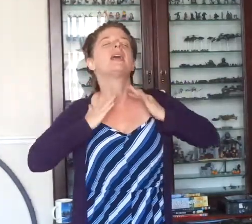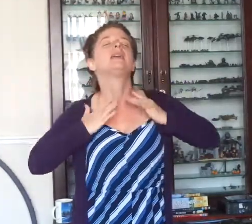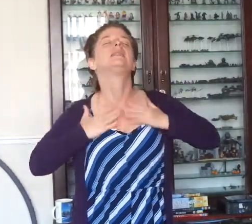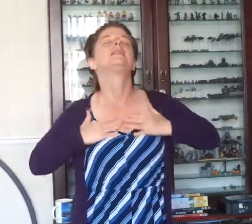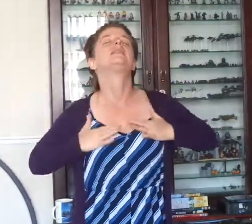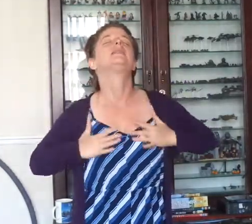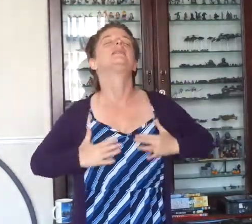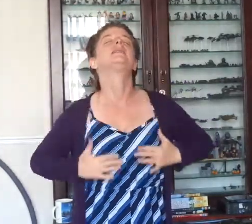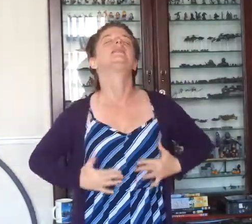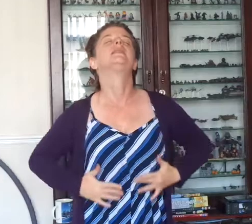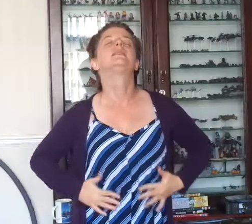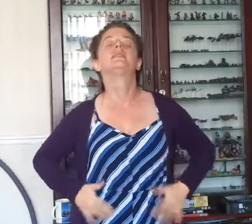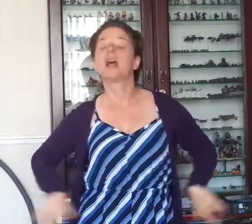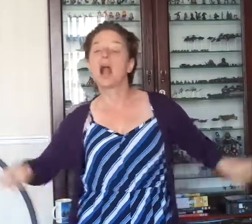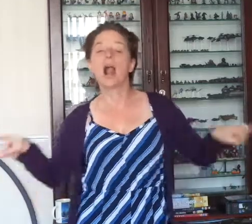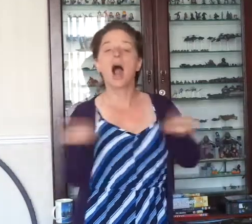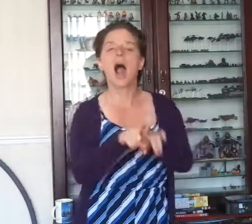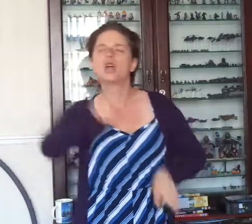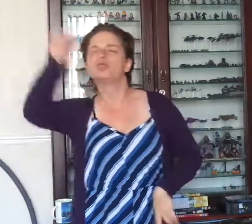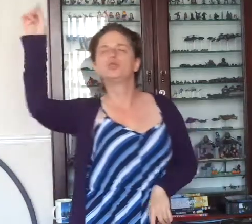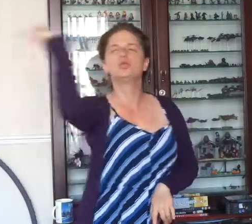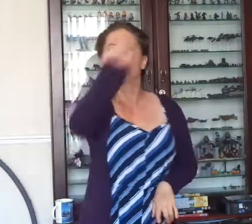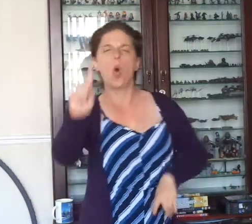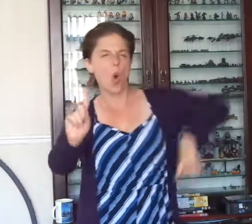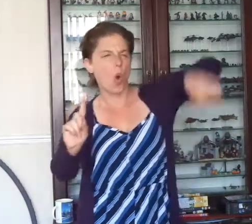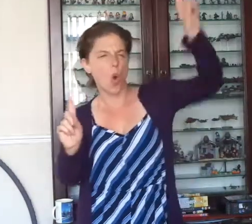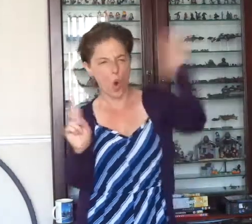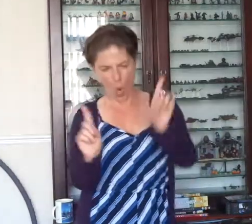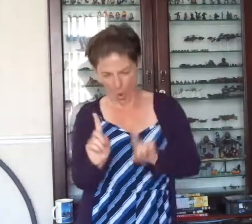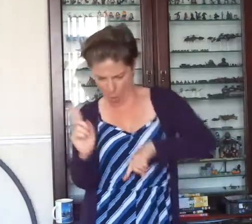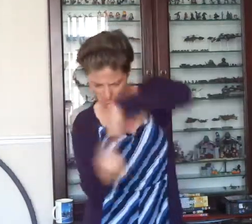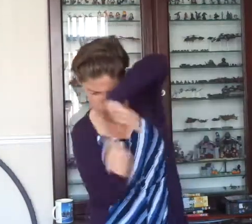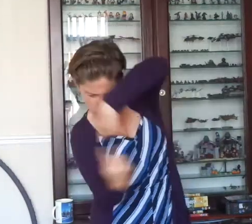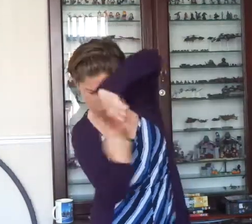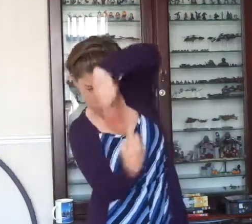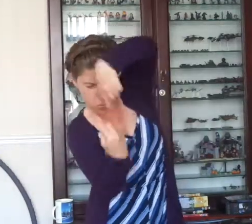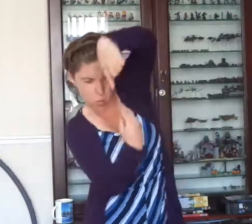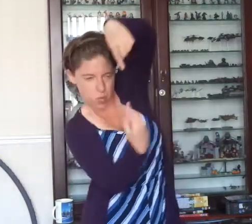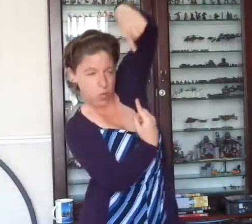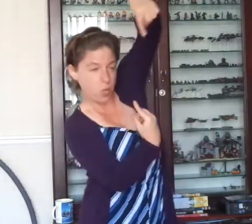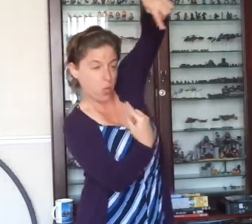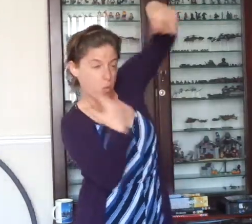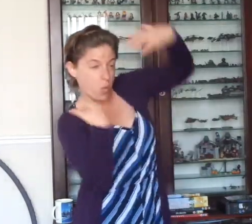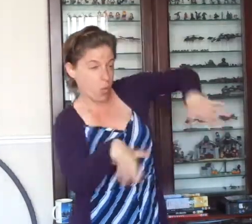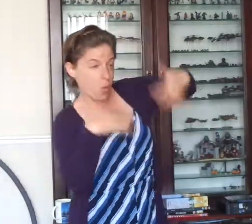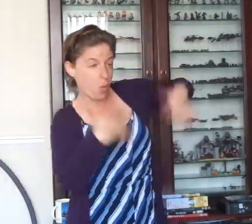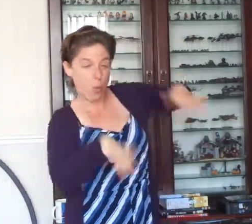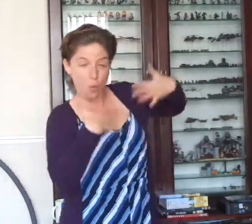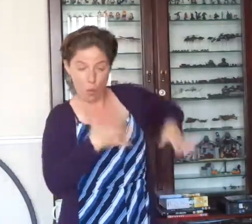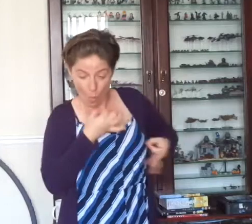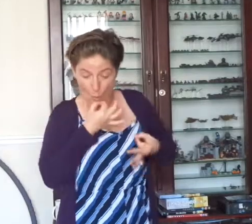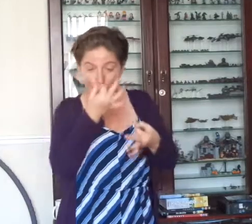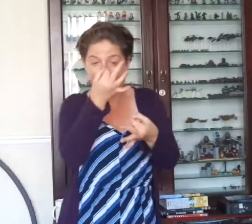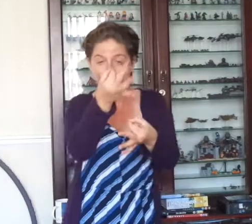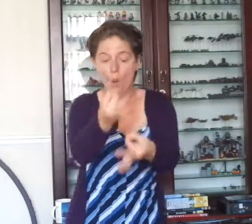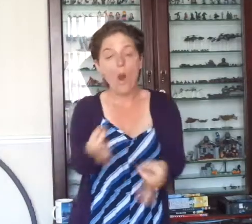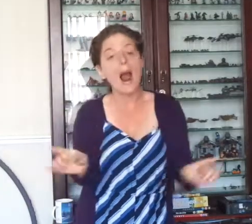like a storm in the desert, like a sleepy blue ocean.